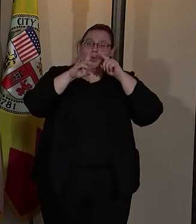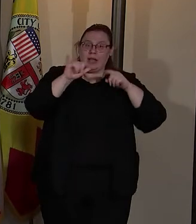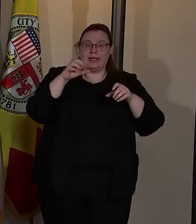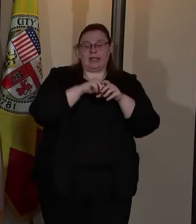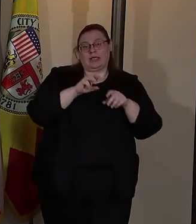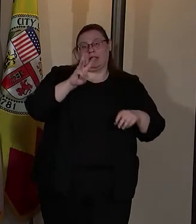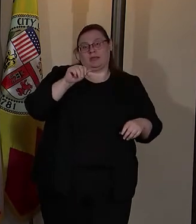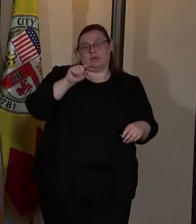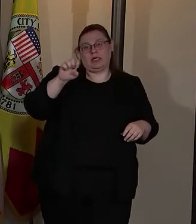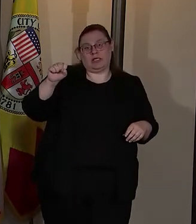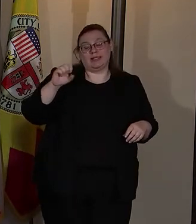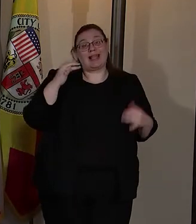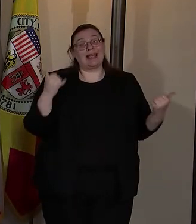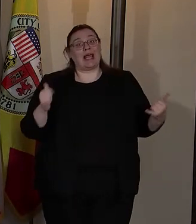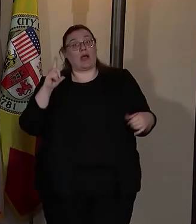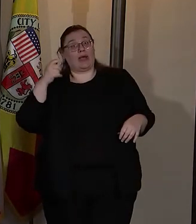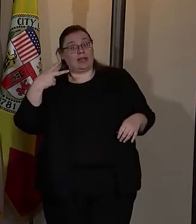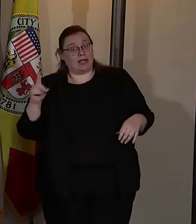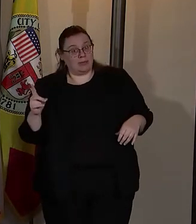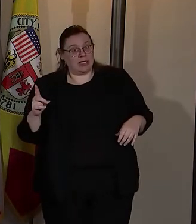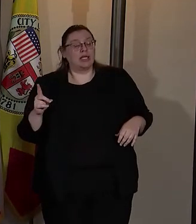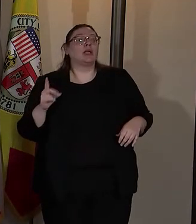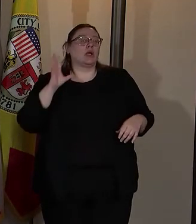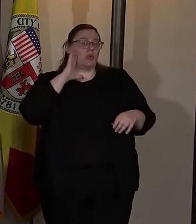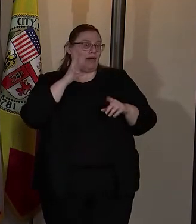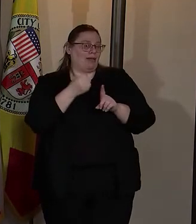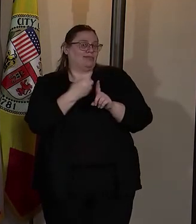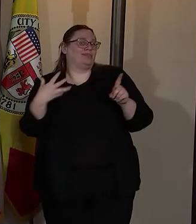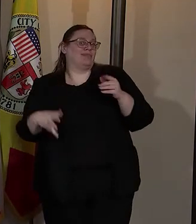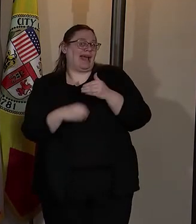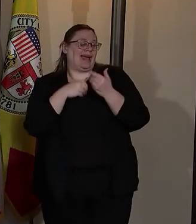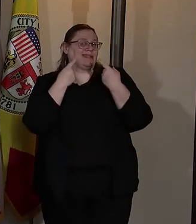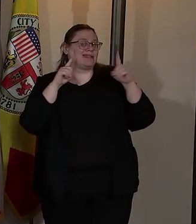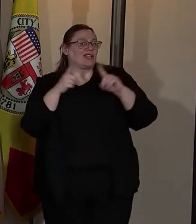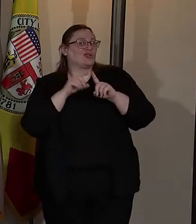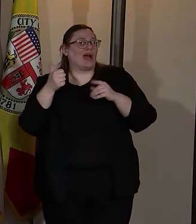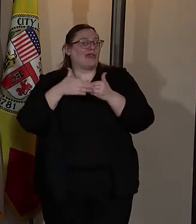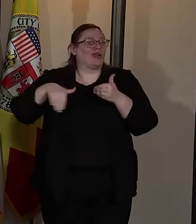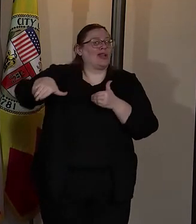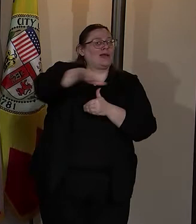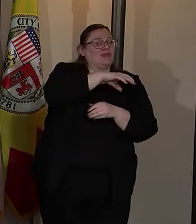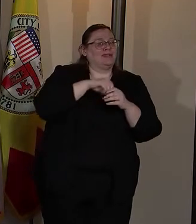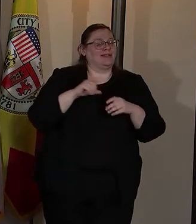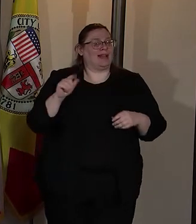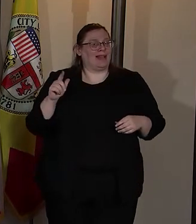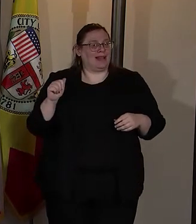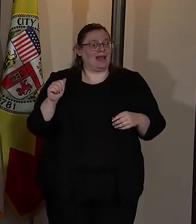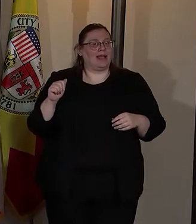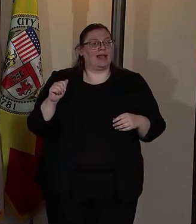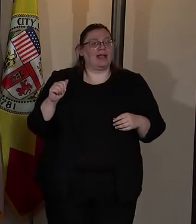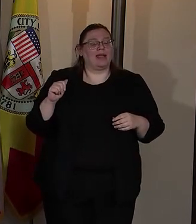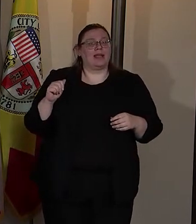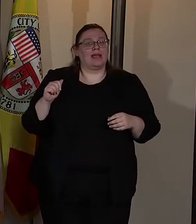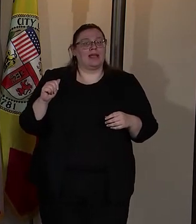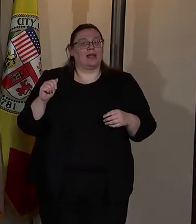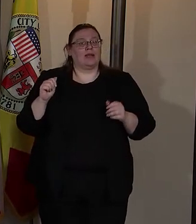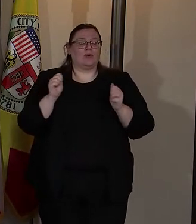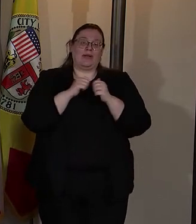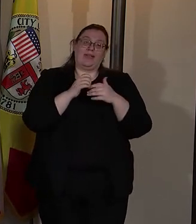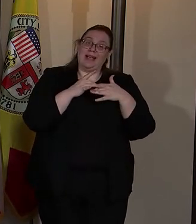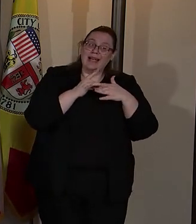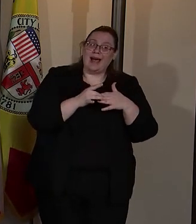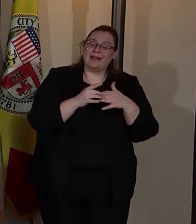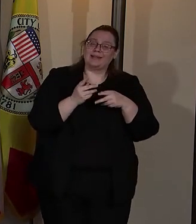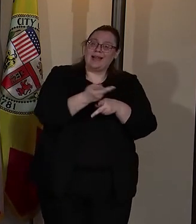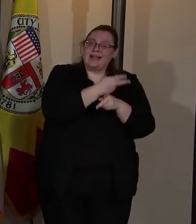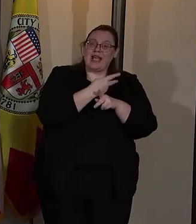now the LAPD will expand that success into other neighborhoods in Los Angeles under the guidance and